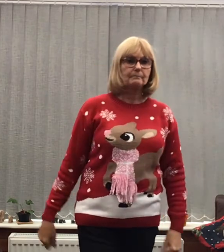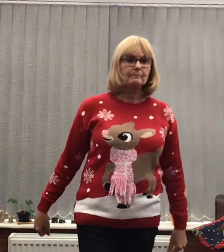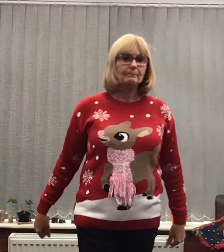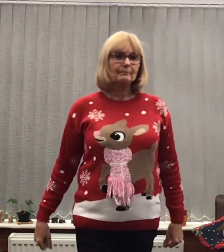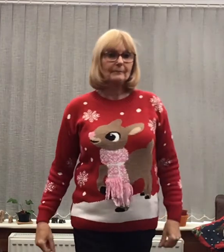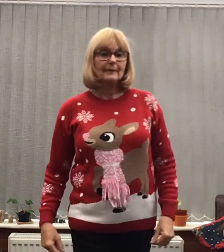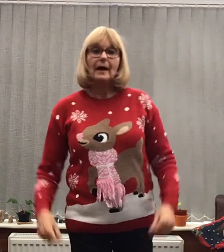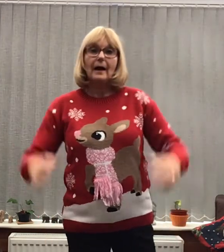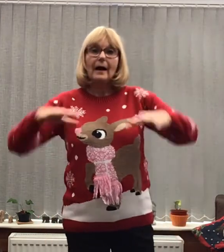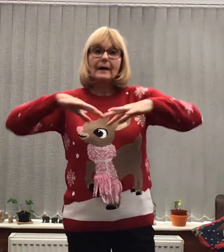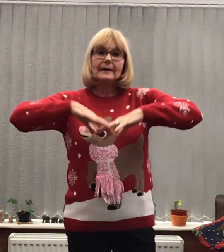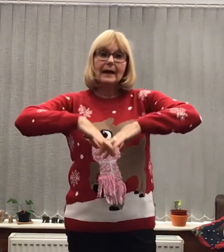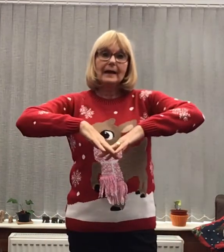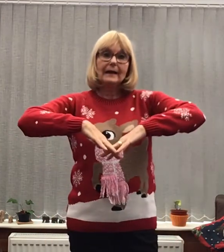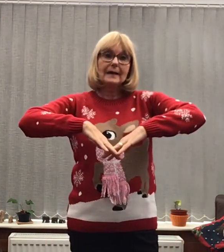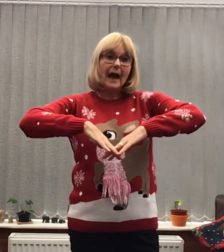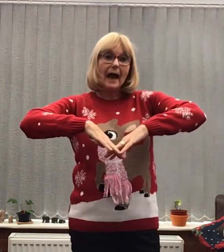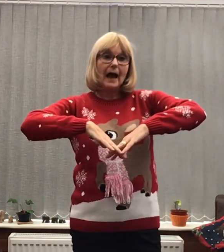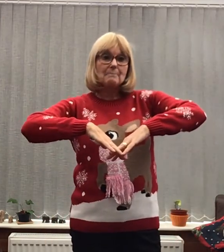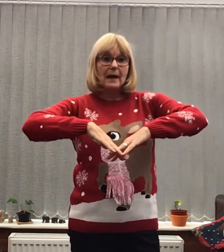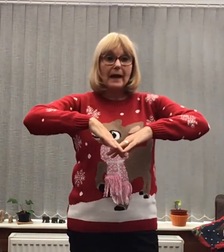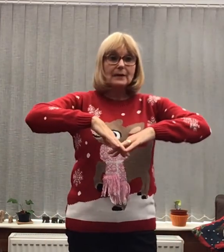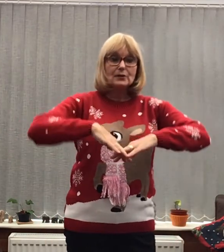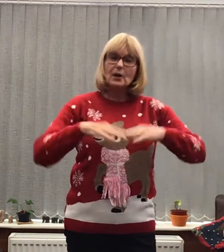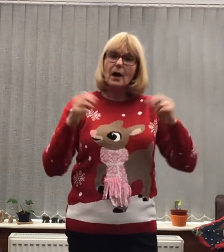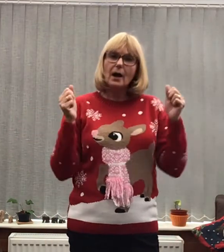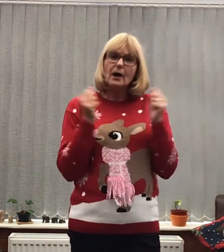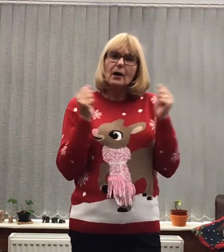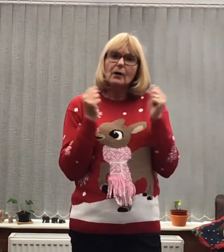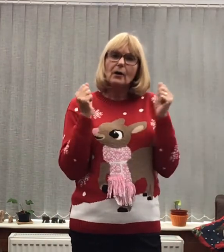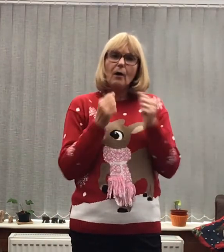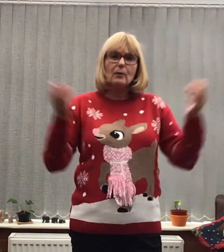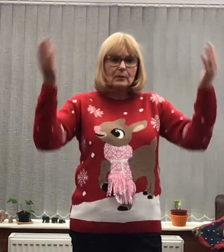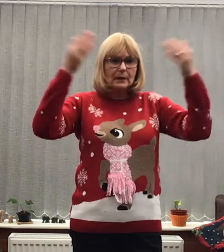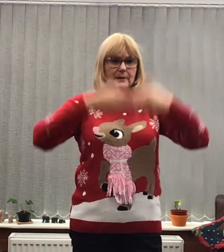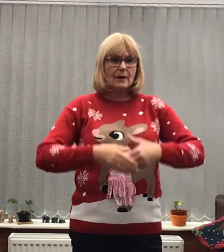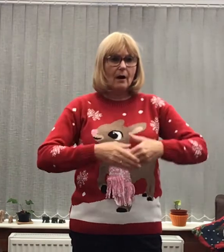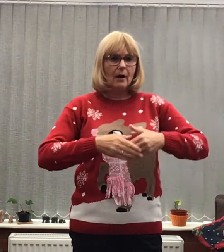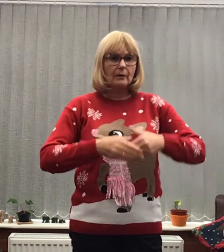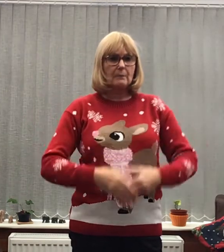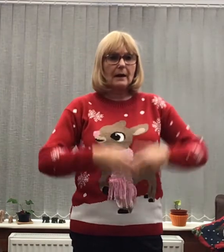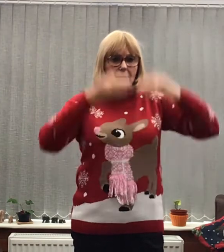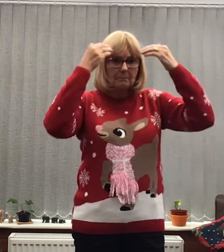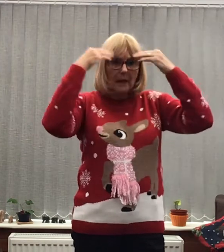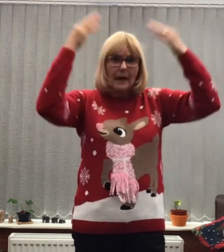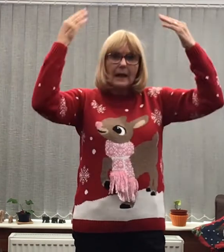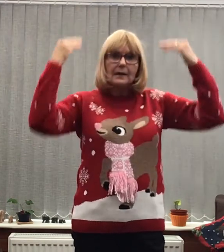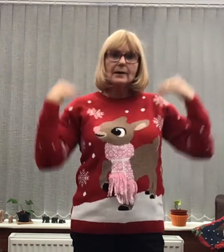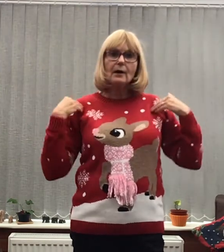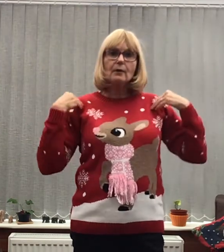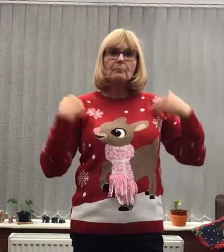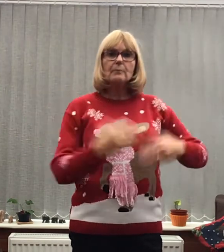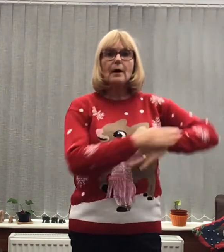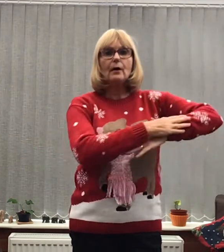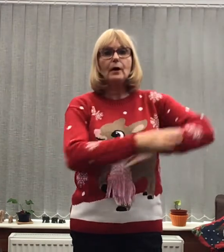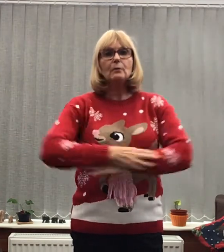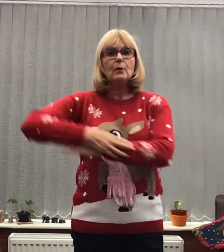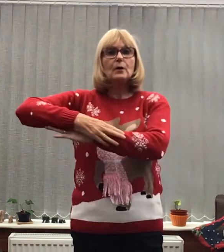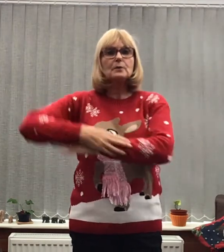And in one manger, cold and dark Mary's little boy was